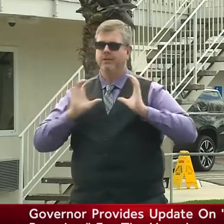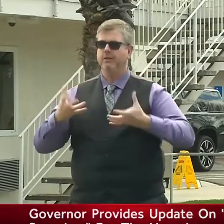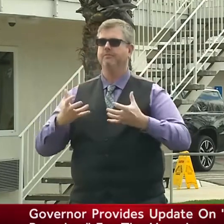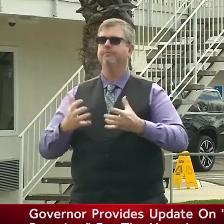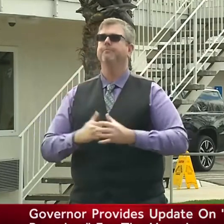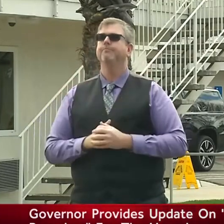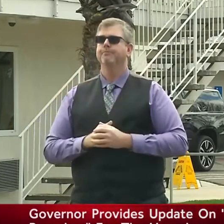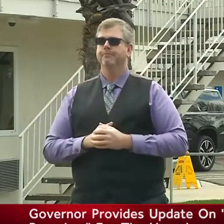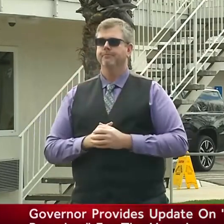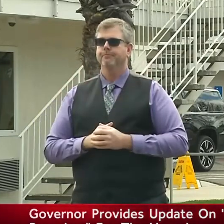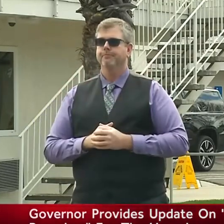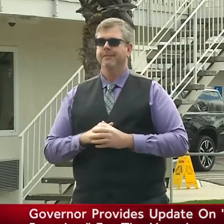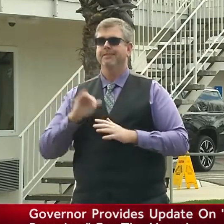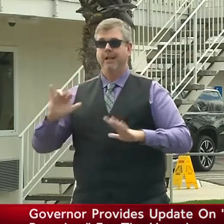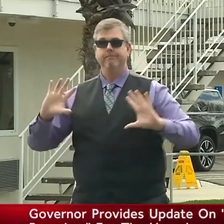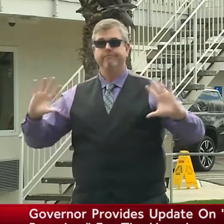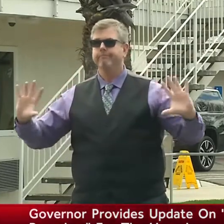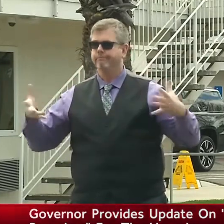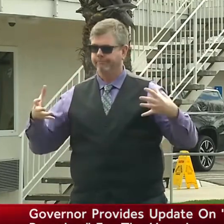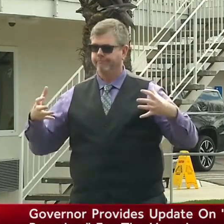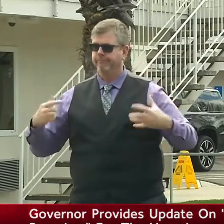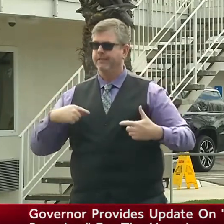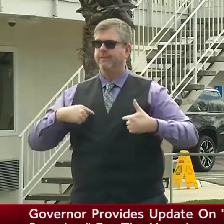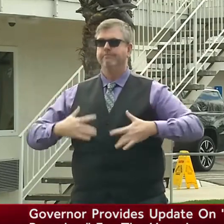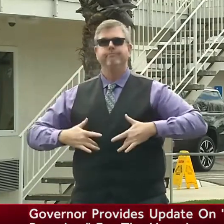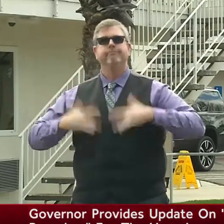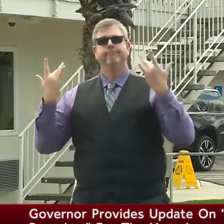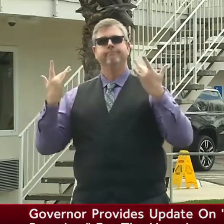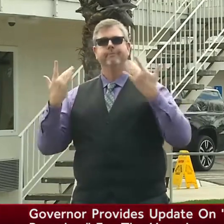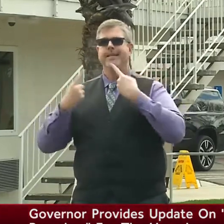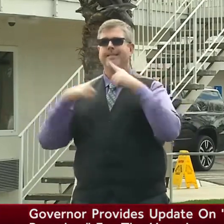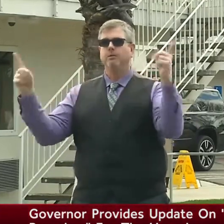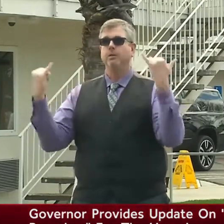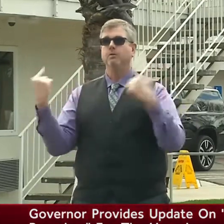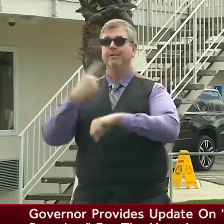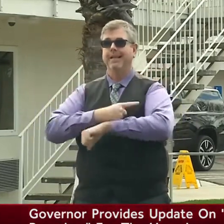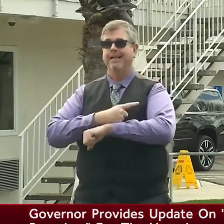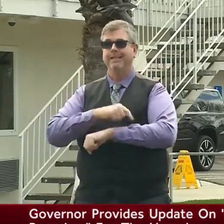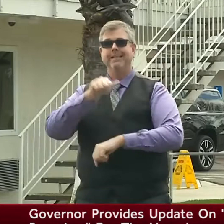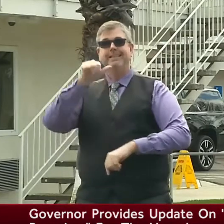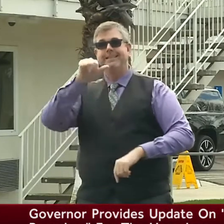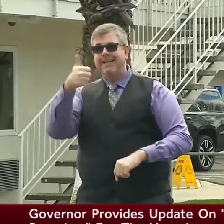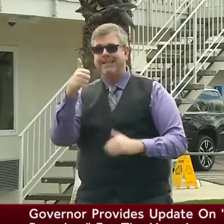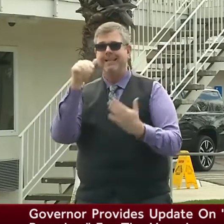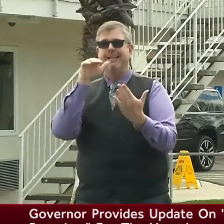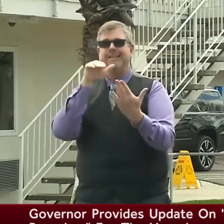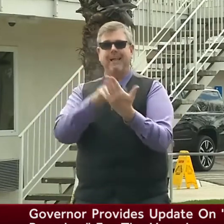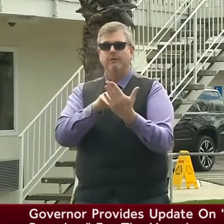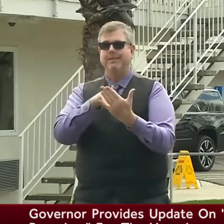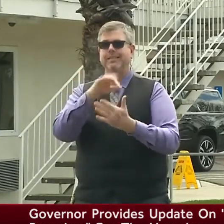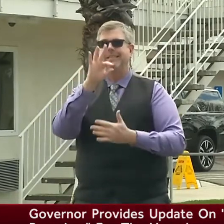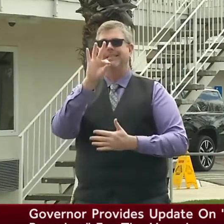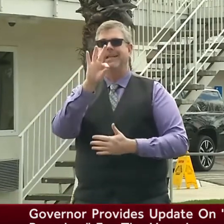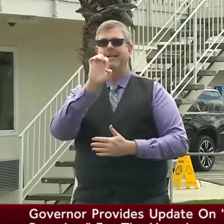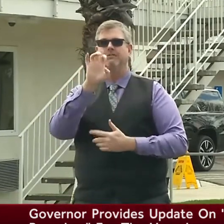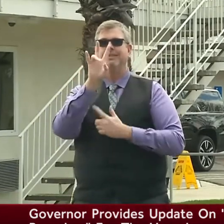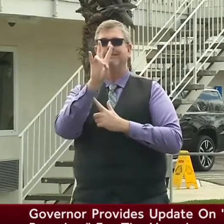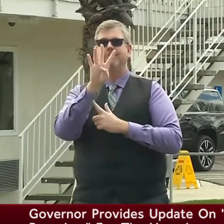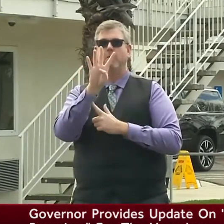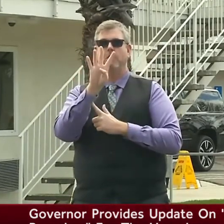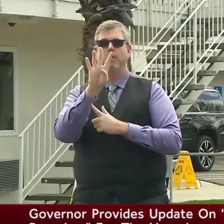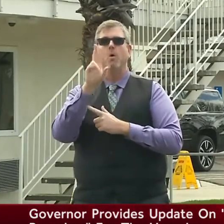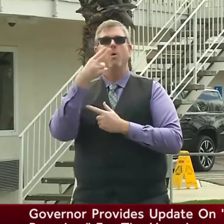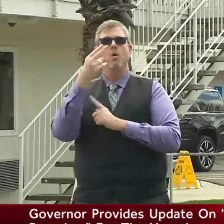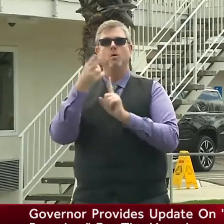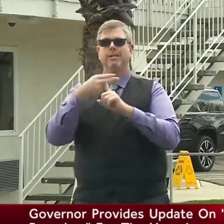today to announce a milestone that 10,974 hotel rooms have